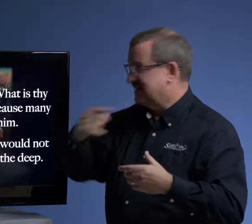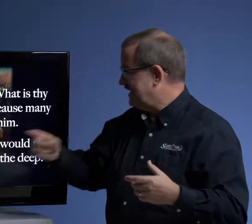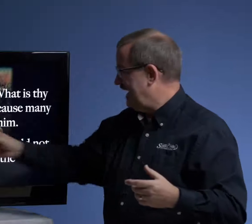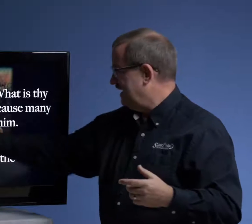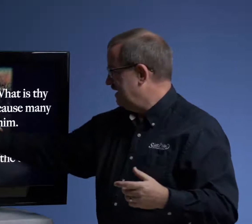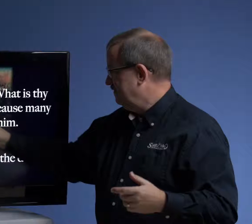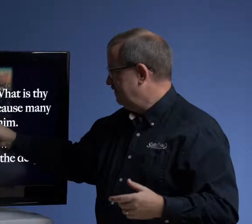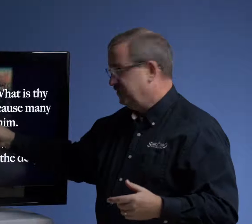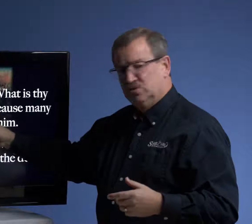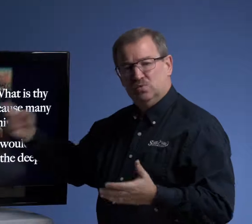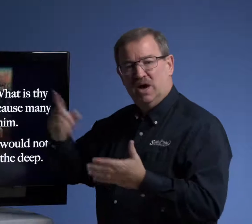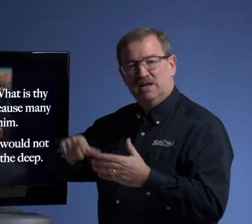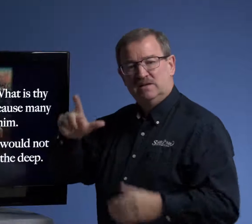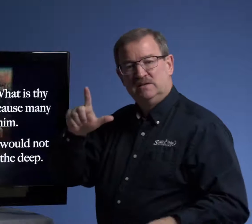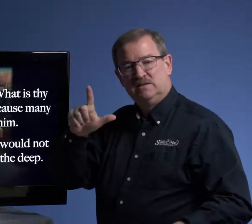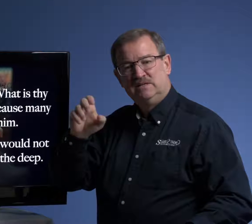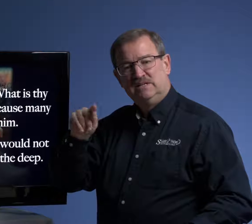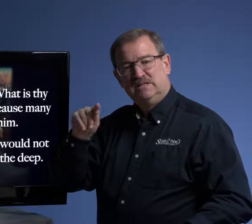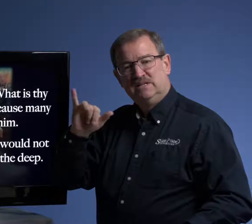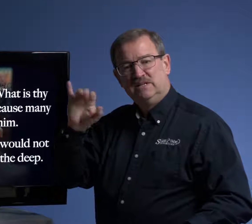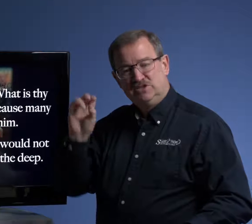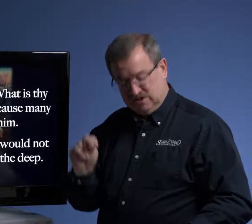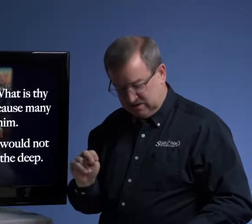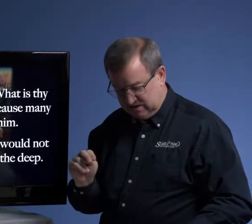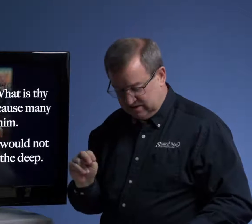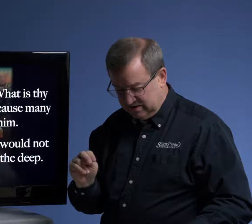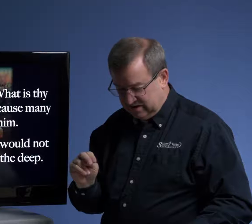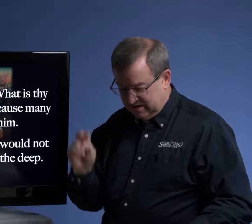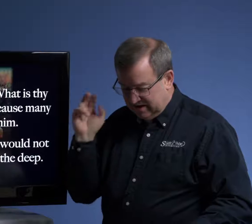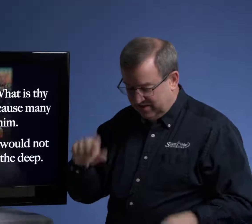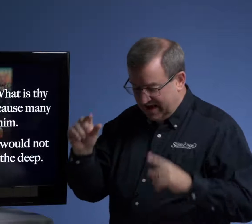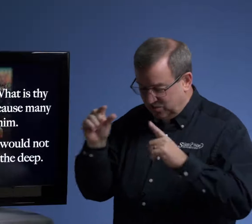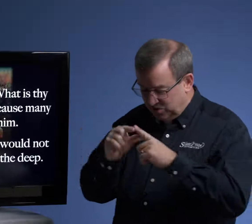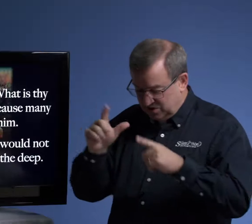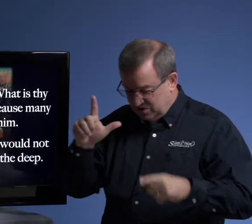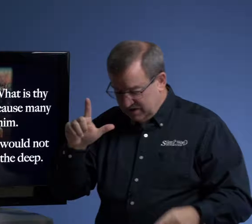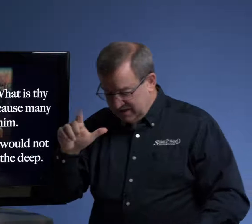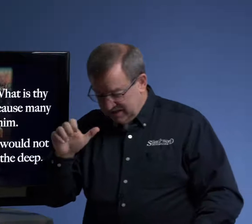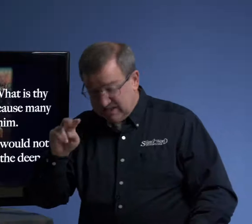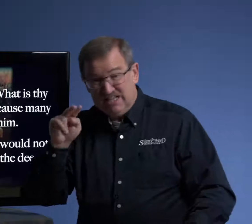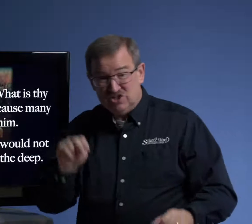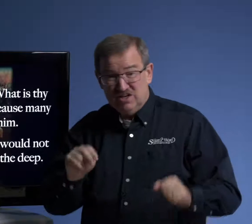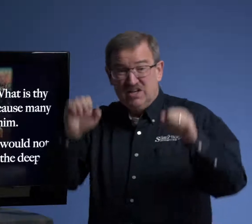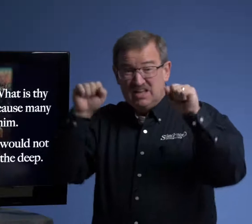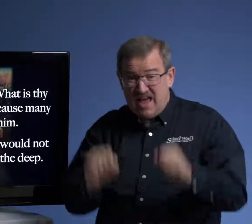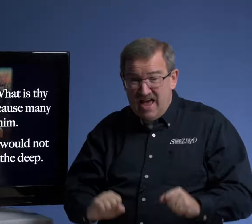said, what legion. That word legion can